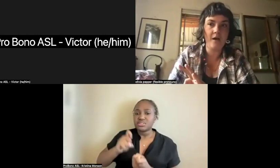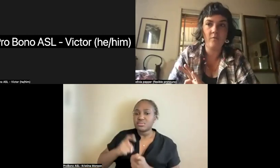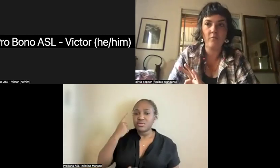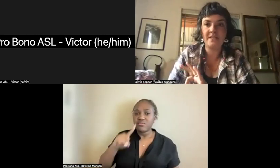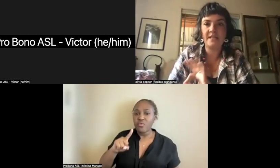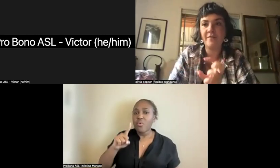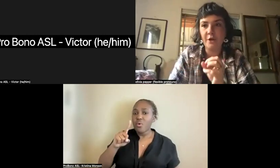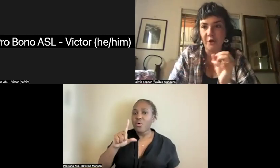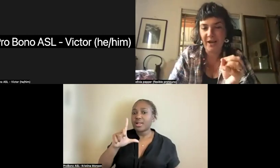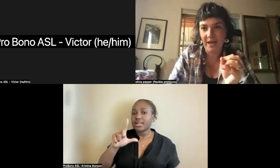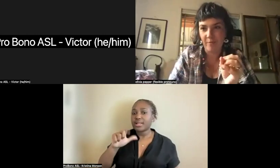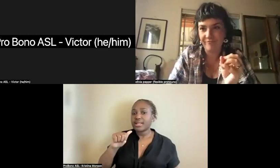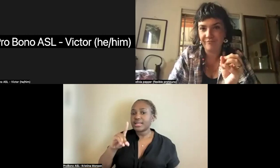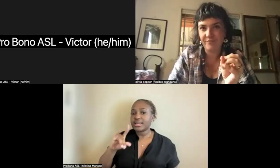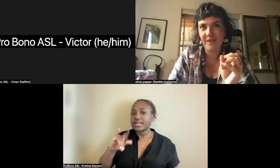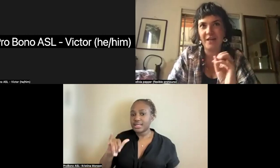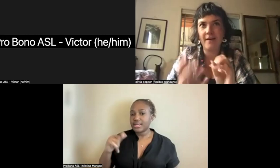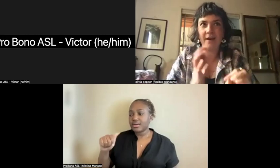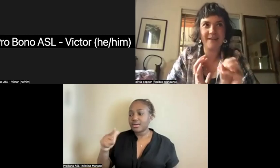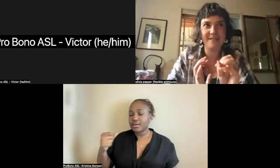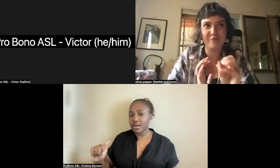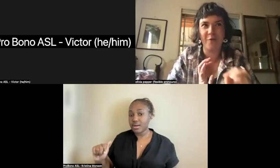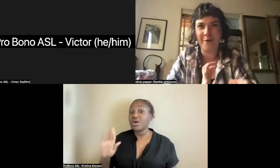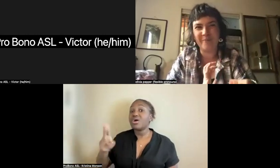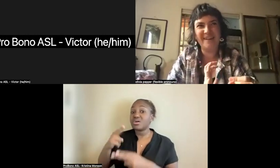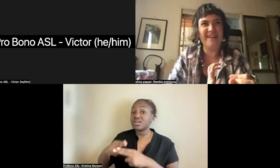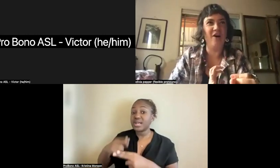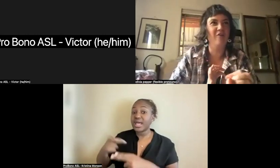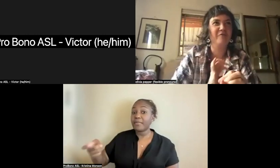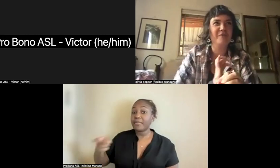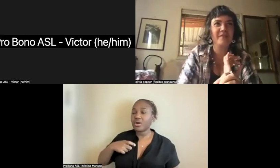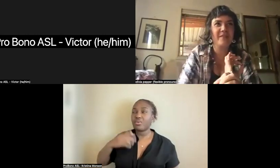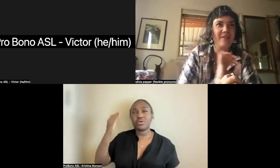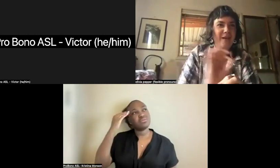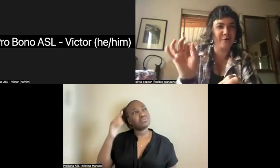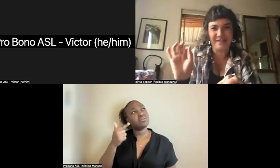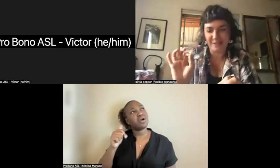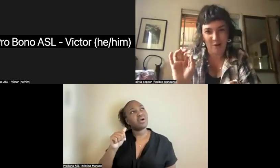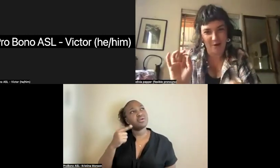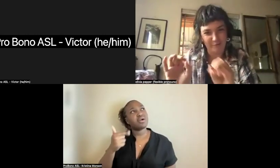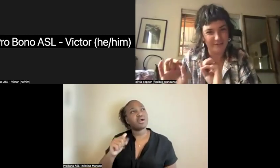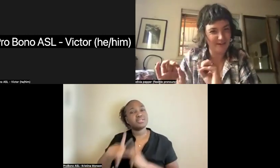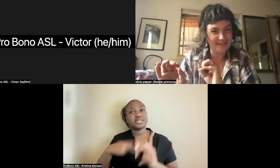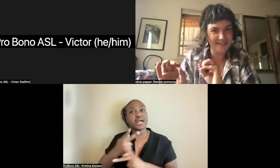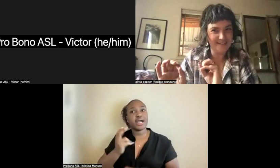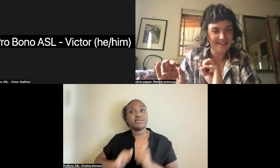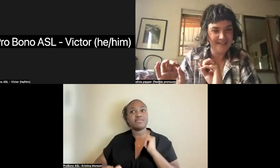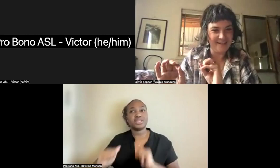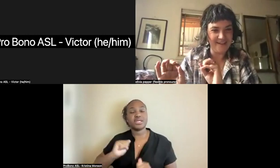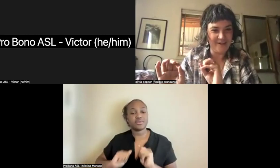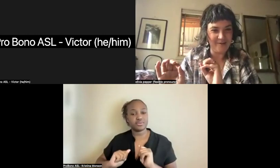Gaga was given her name and Gaga is a form of theater that's spun out of Dada.